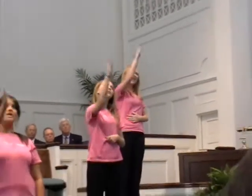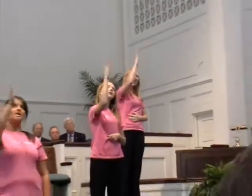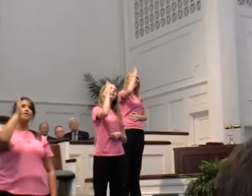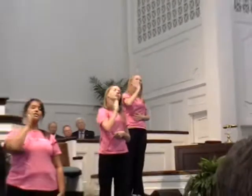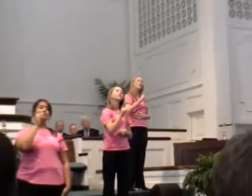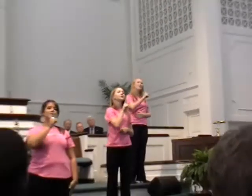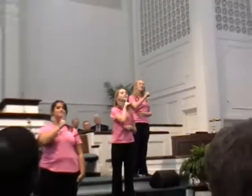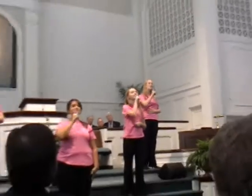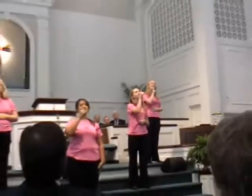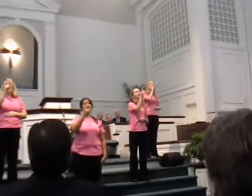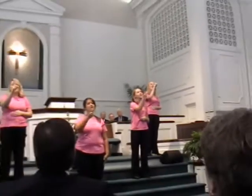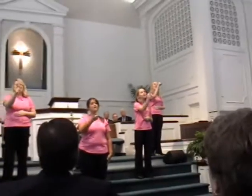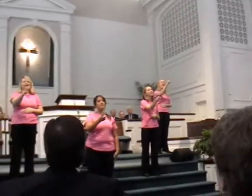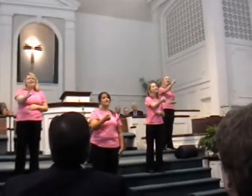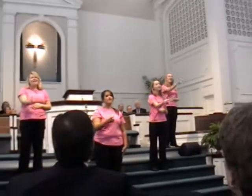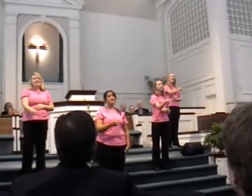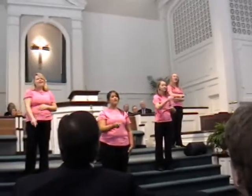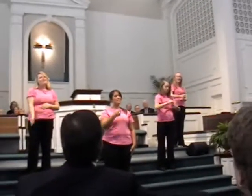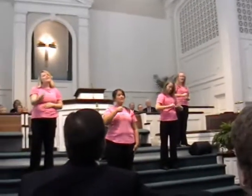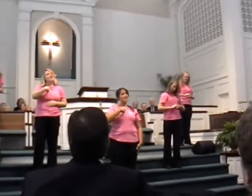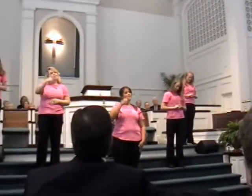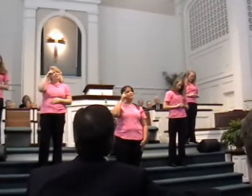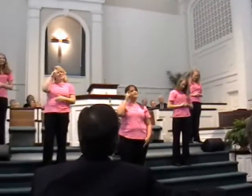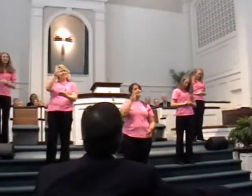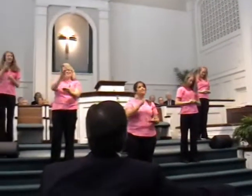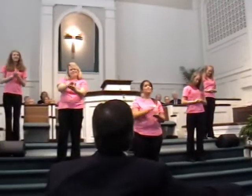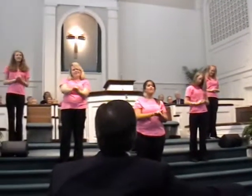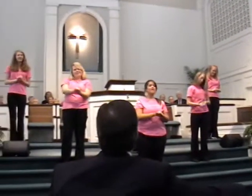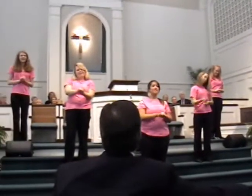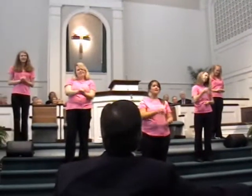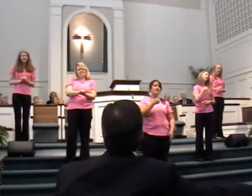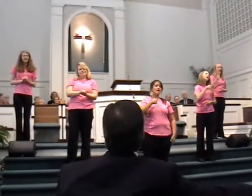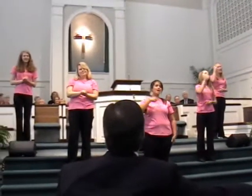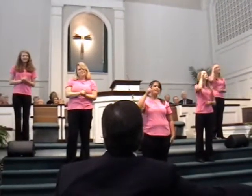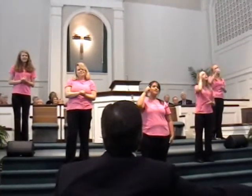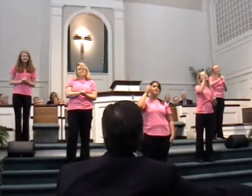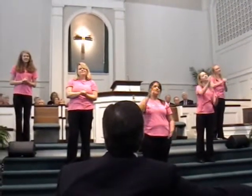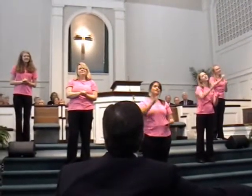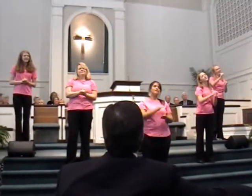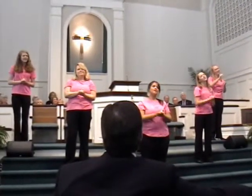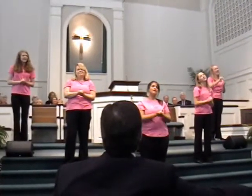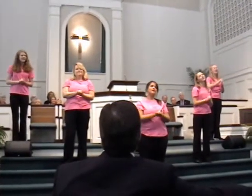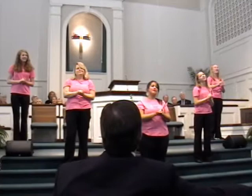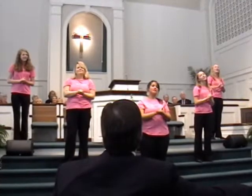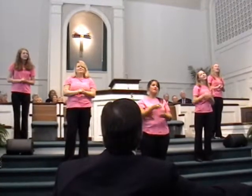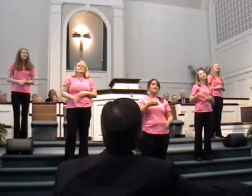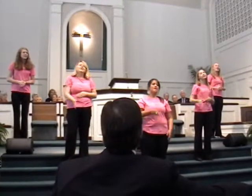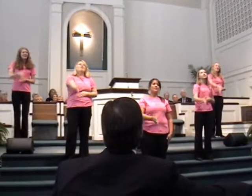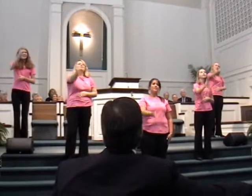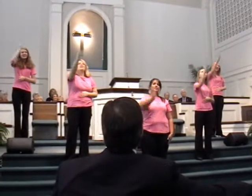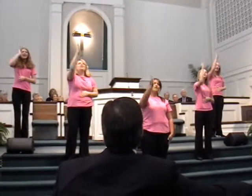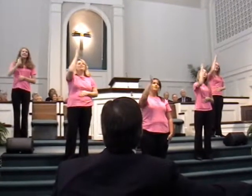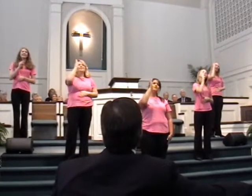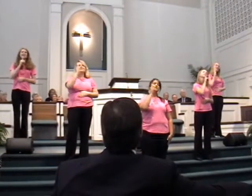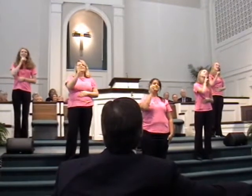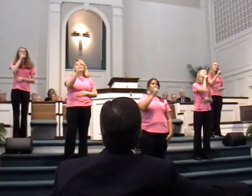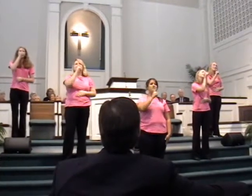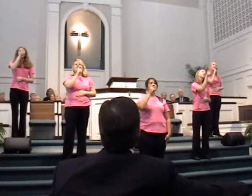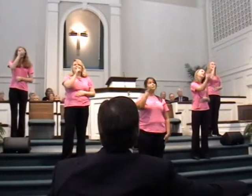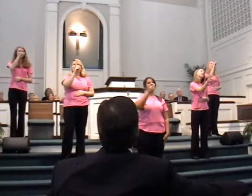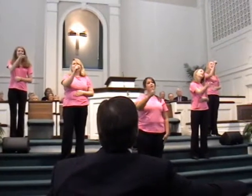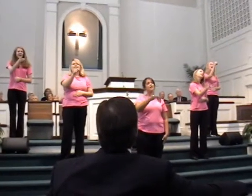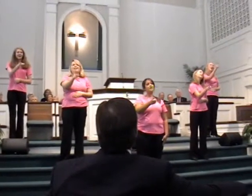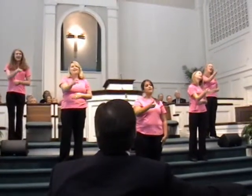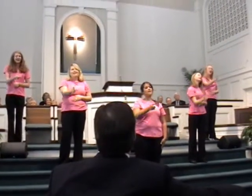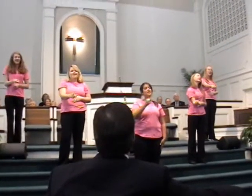that there is a God I believe it, I believe it, there is